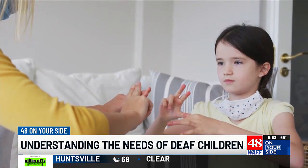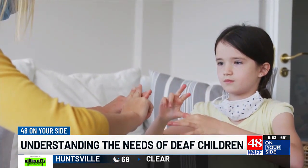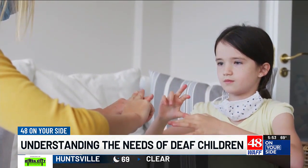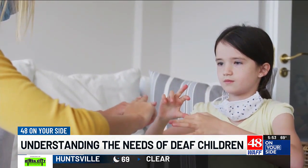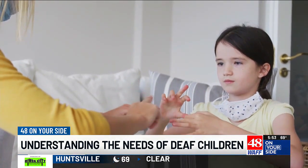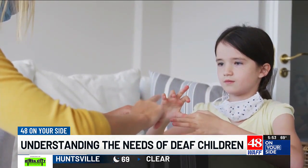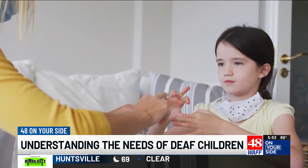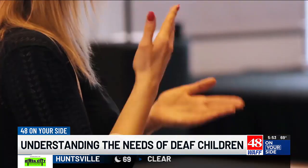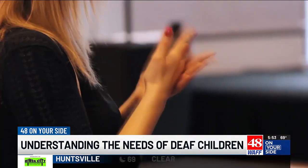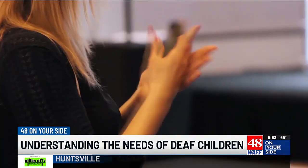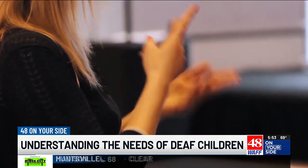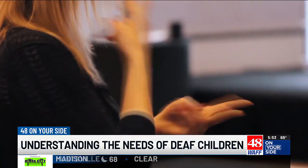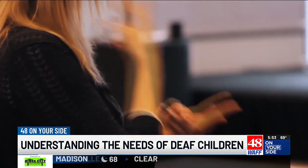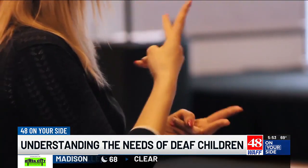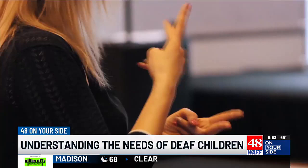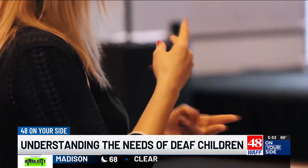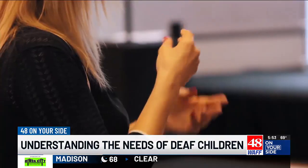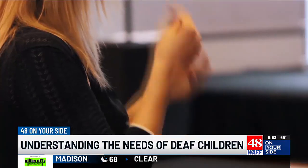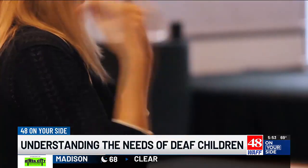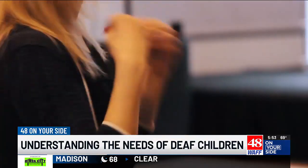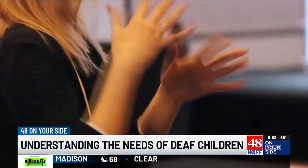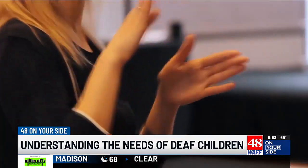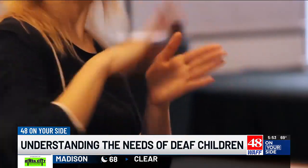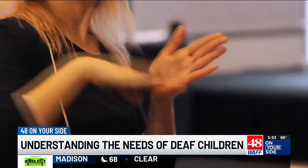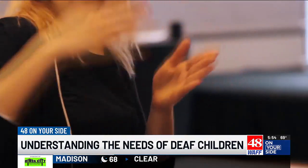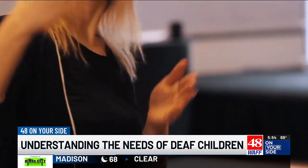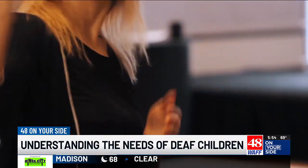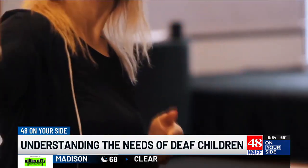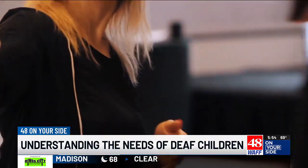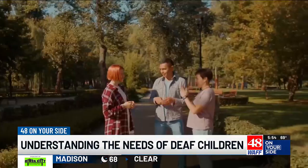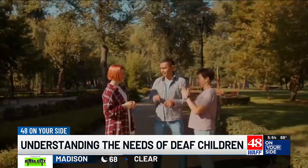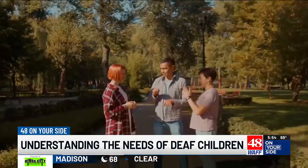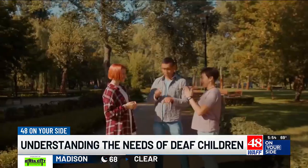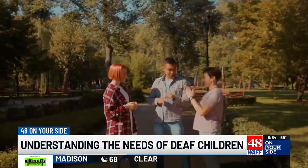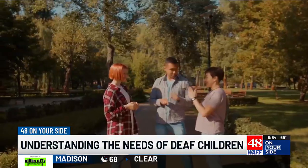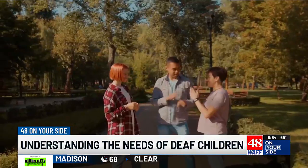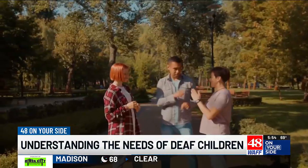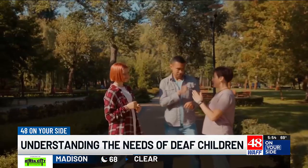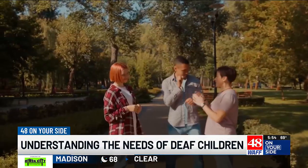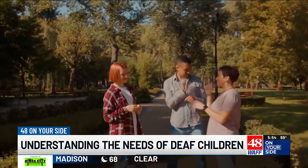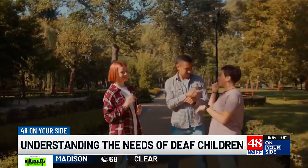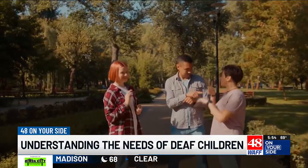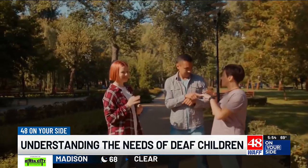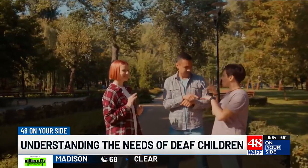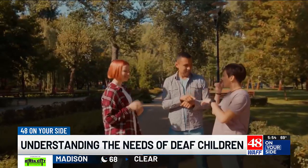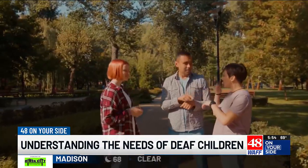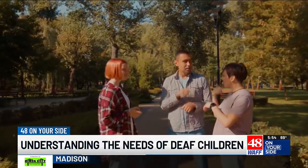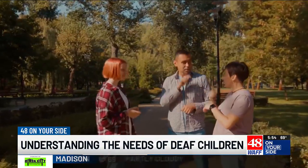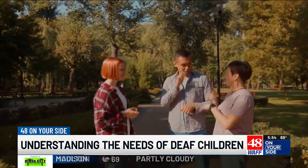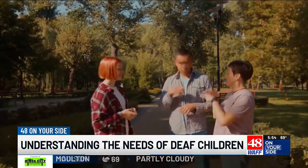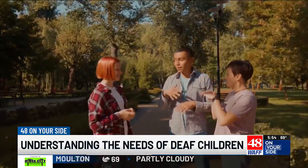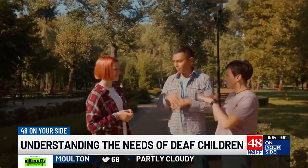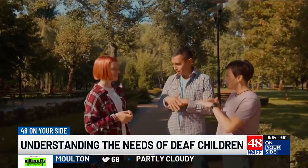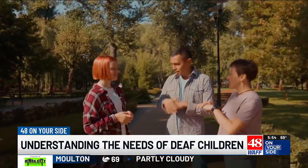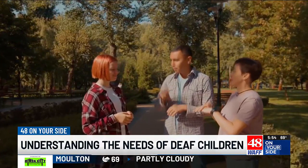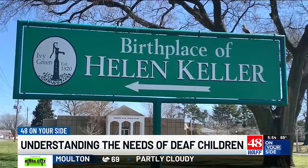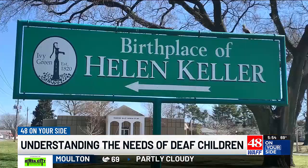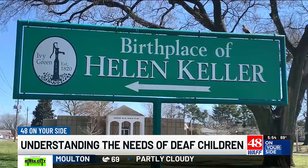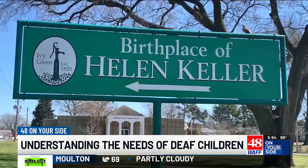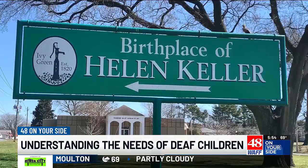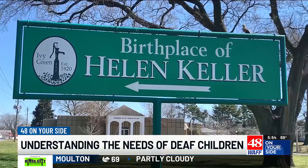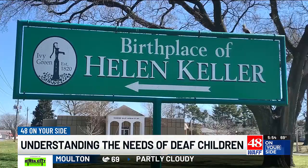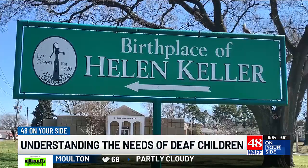here in Huntsville serves around 50 children. It's one in ten in Alabama. In total the center served more than 1,700 people.